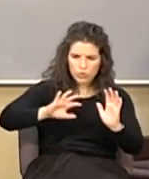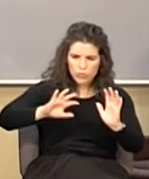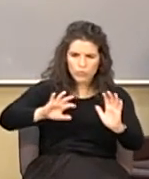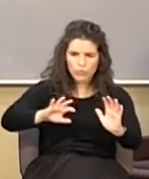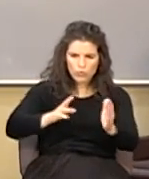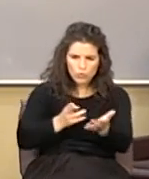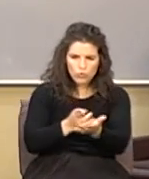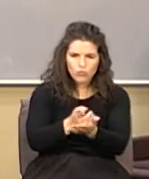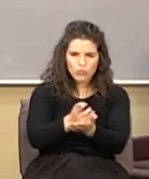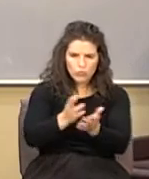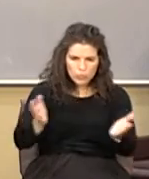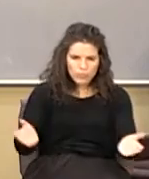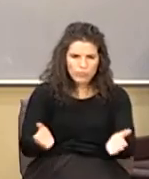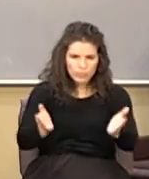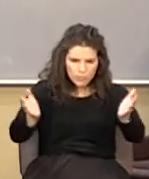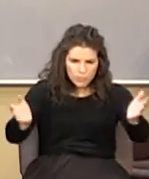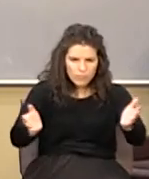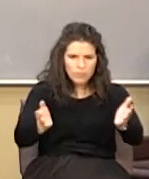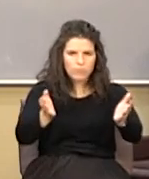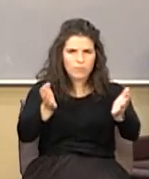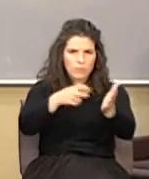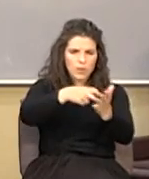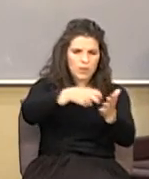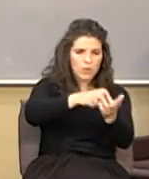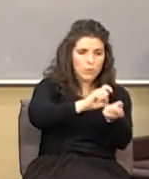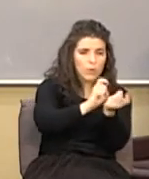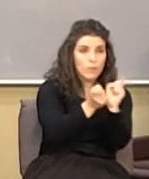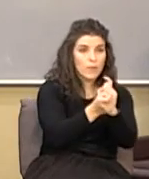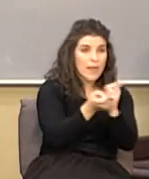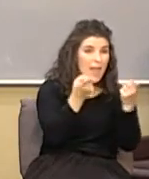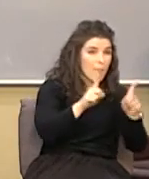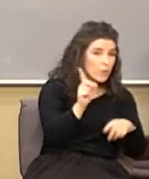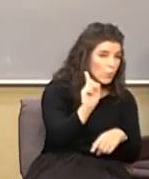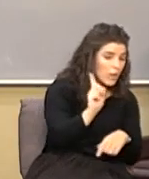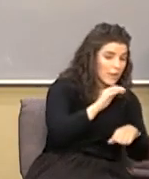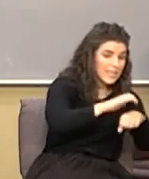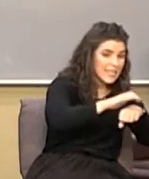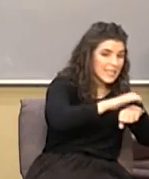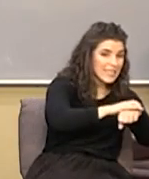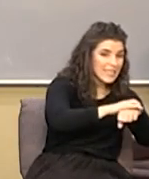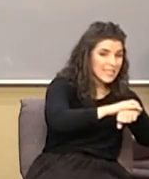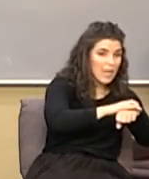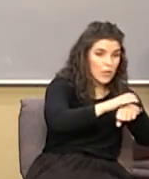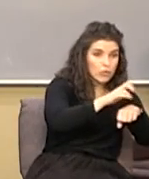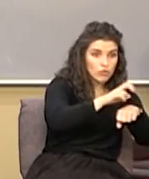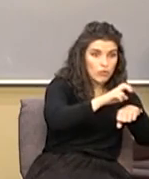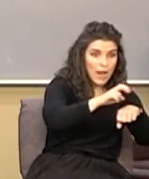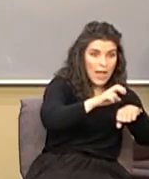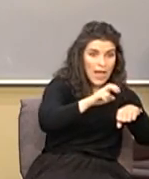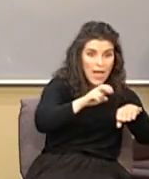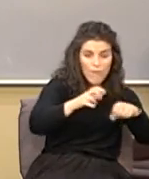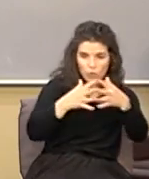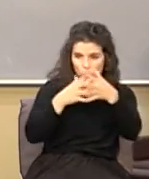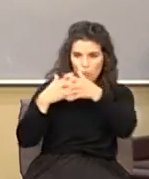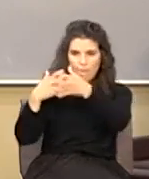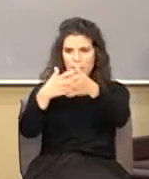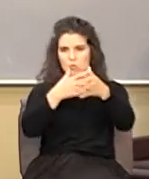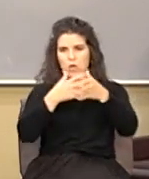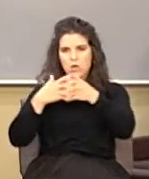The Reformation wound up in England, crossed the pond to America. And from those